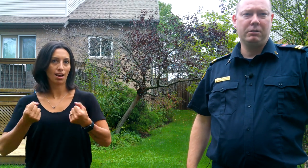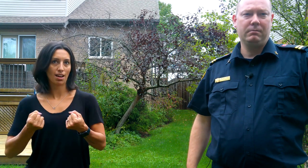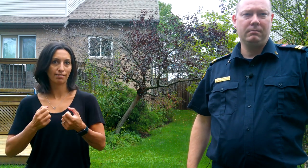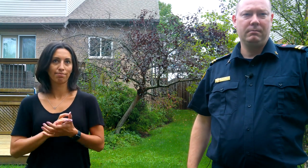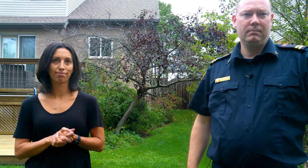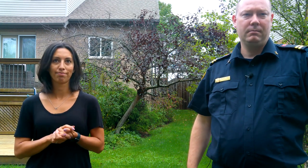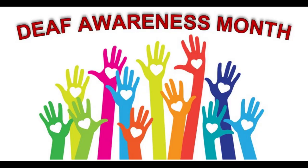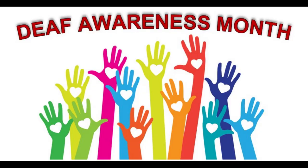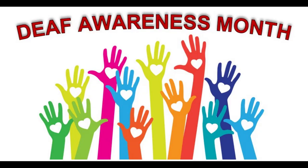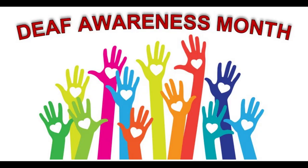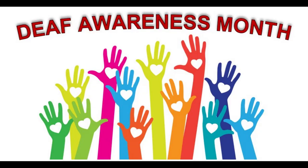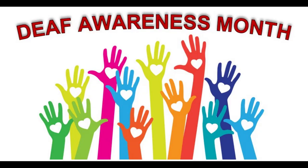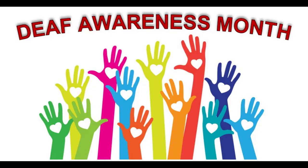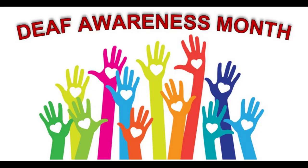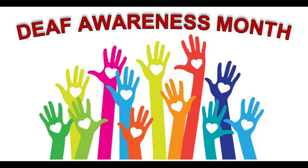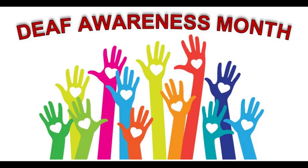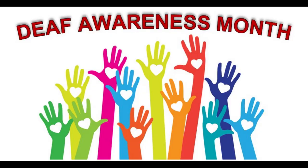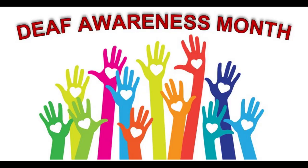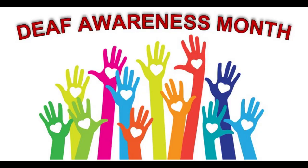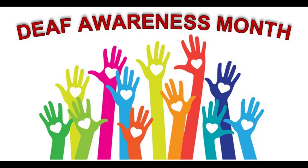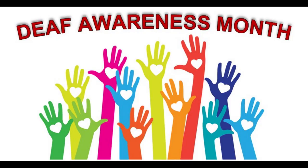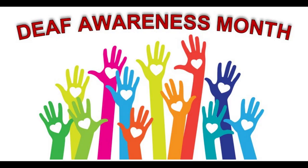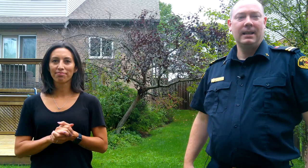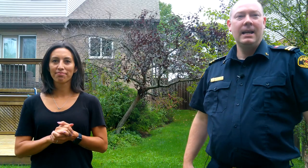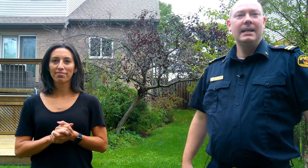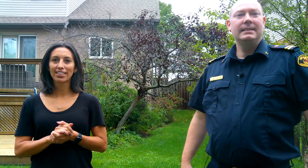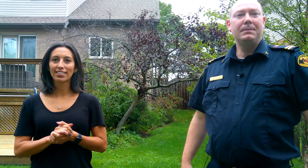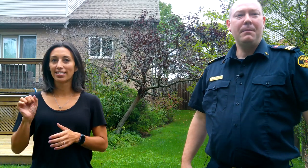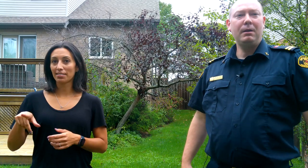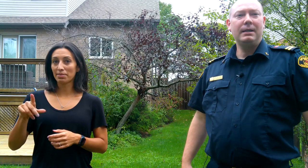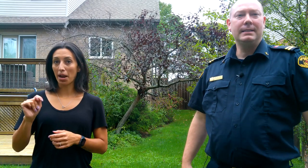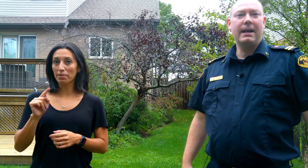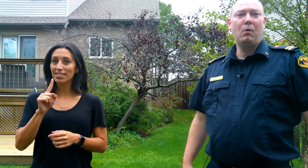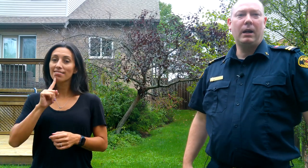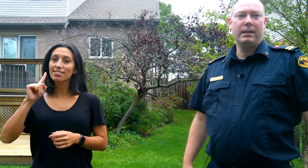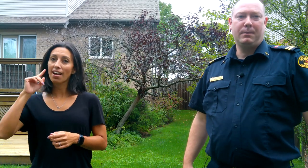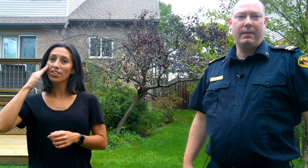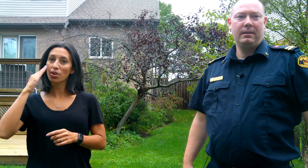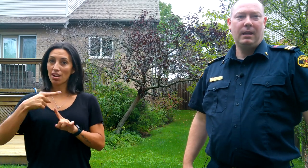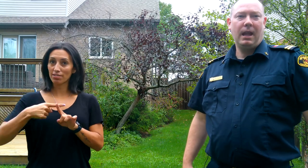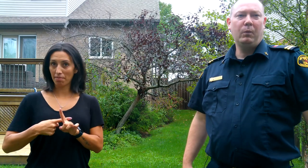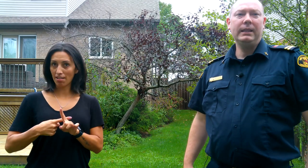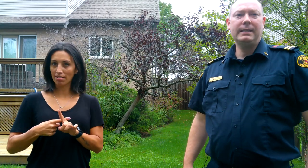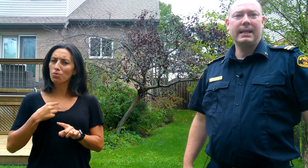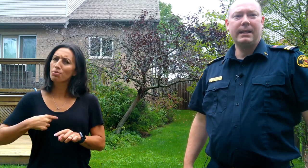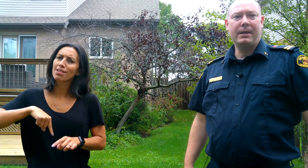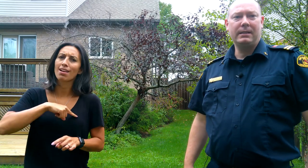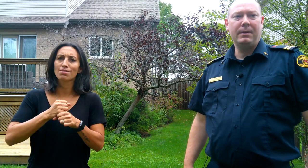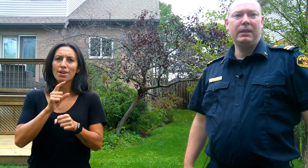September is deaf awareness month and we'd like to take a minute to make